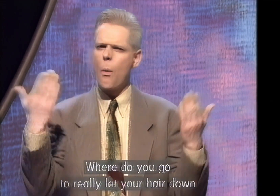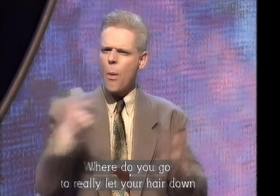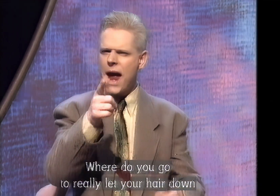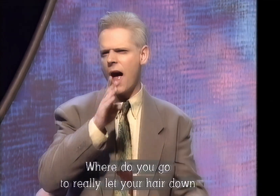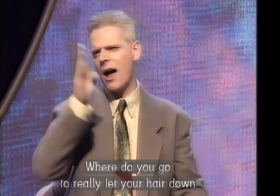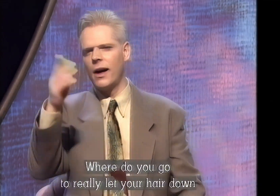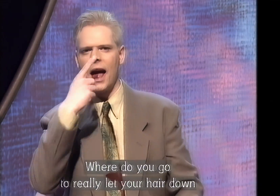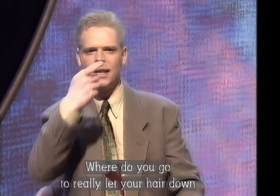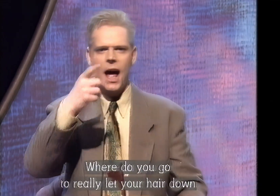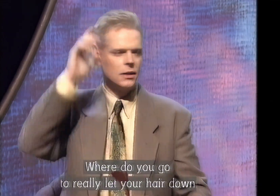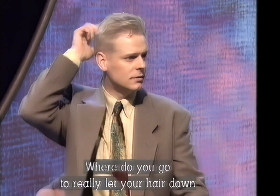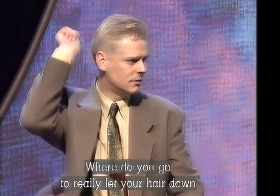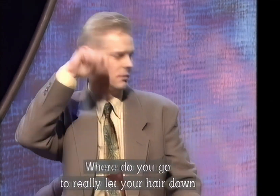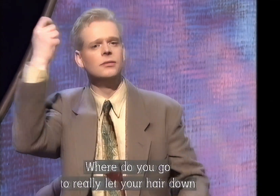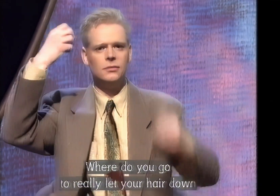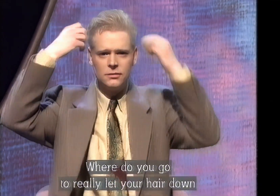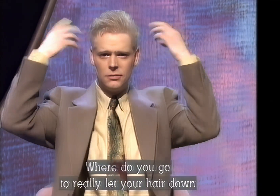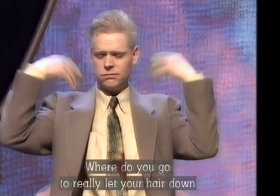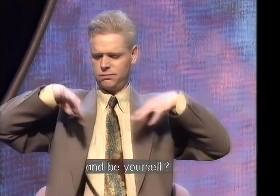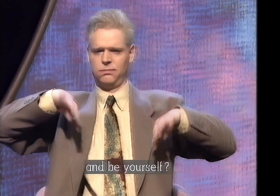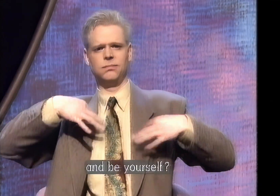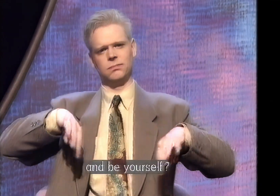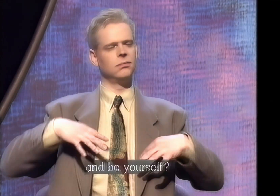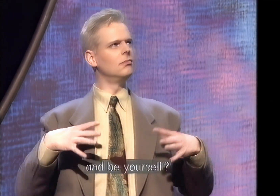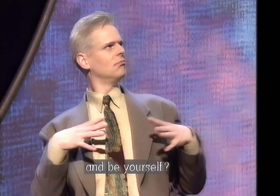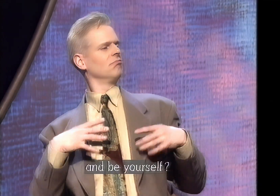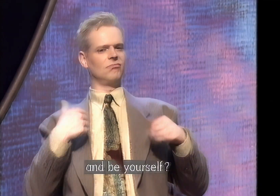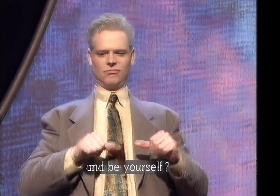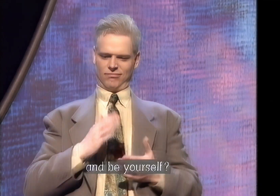Where do you go to really let your hair down and be yourself?